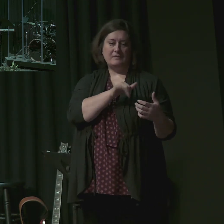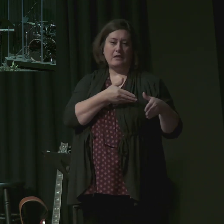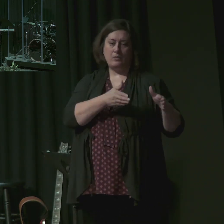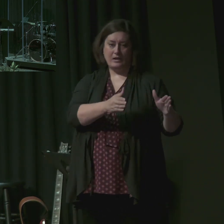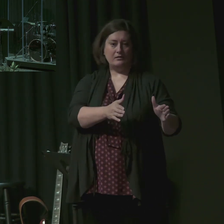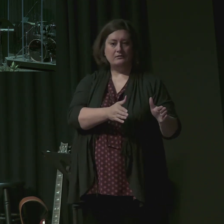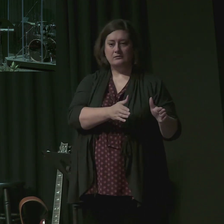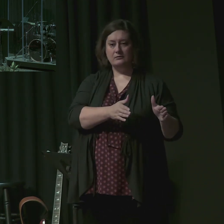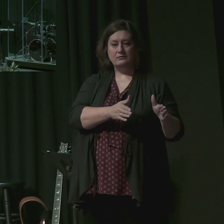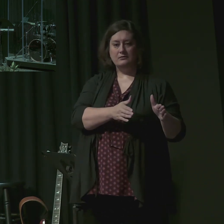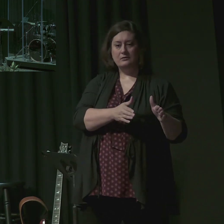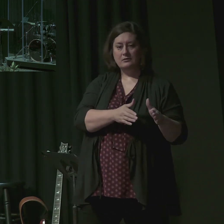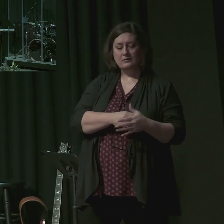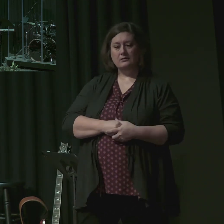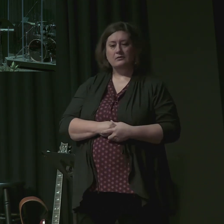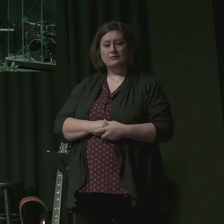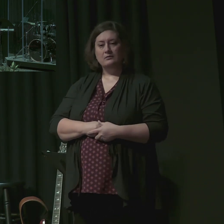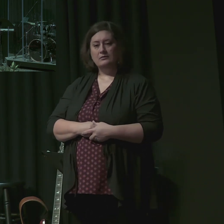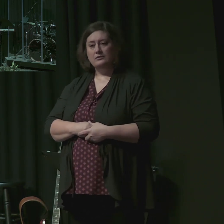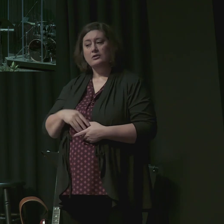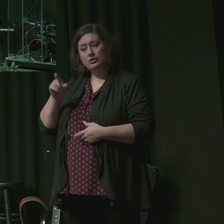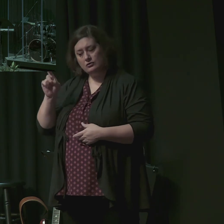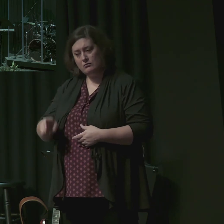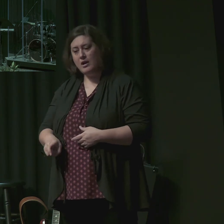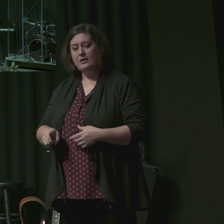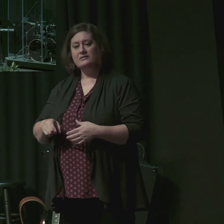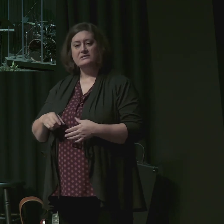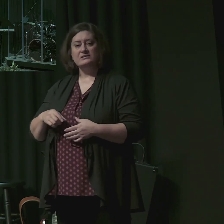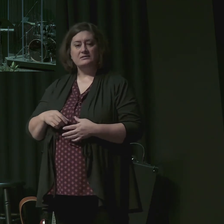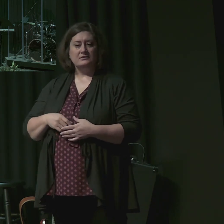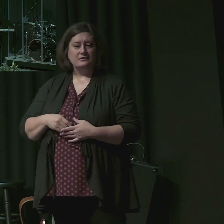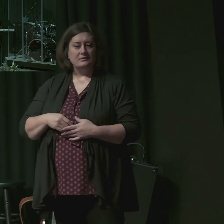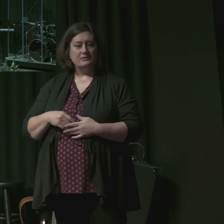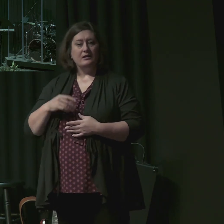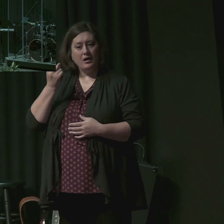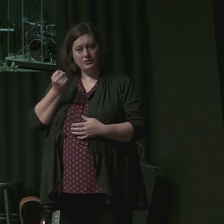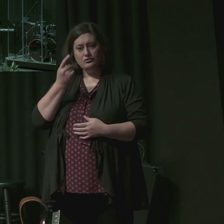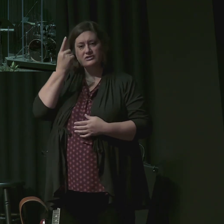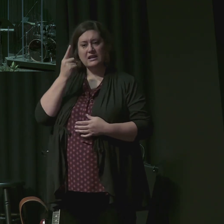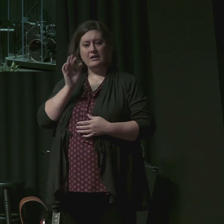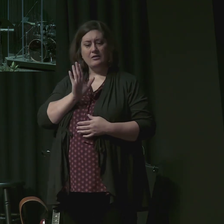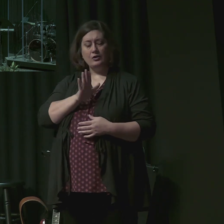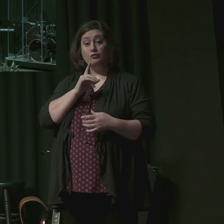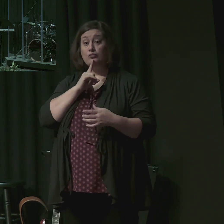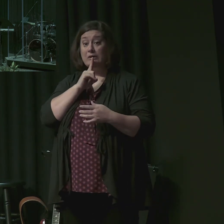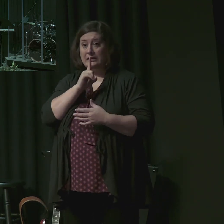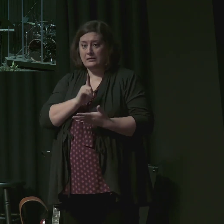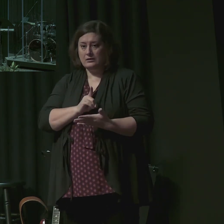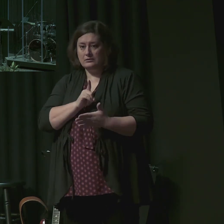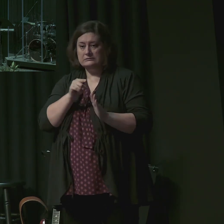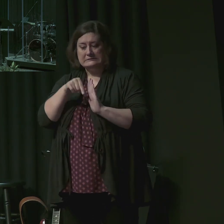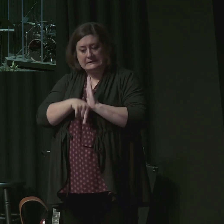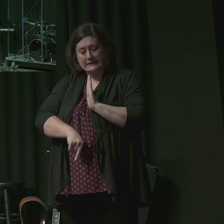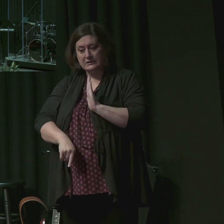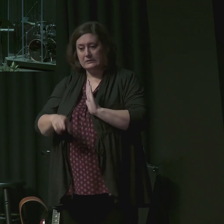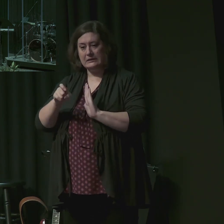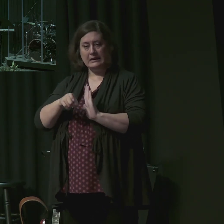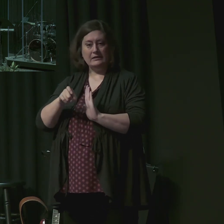You must preach with your people's real needs and view. They will come with their felt needs and in this day these felt needs